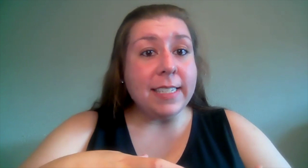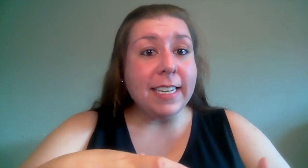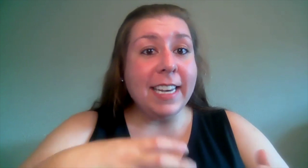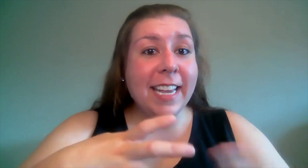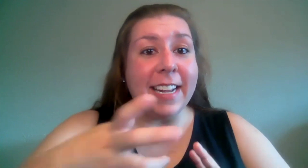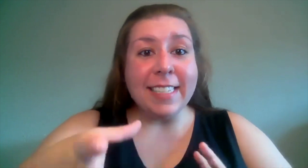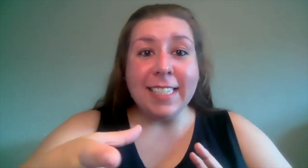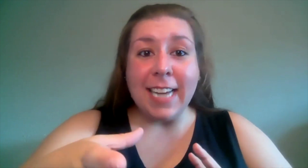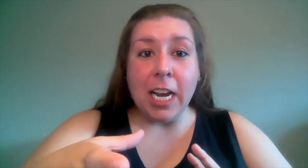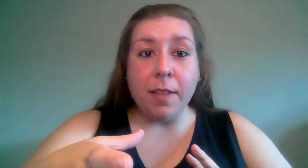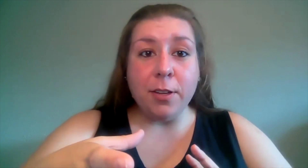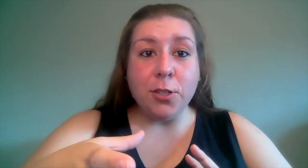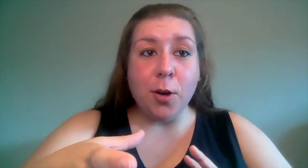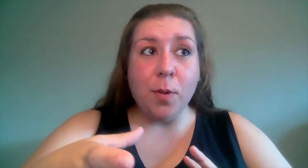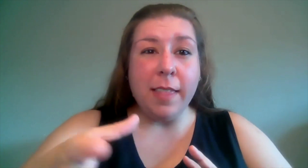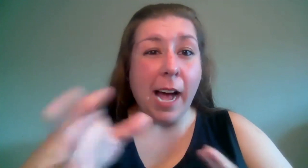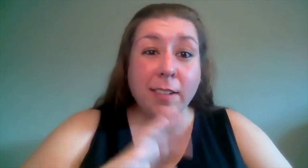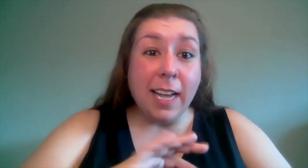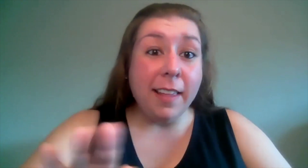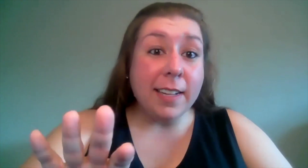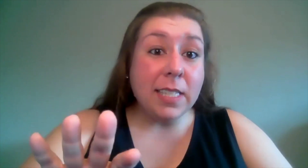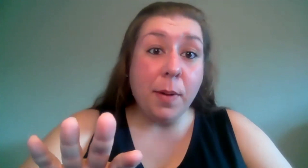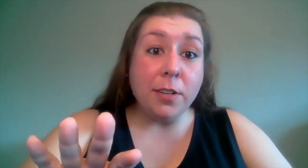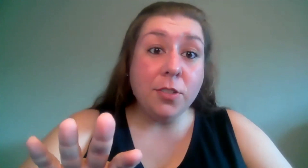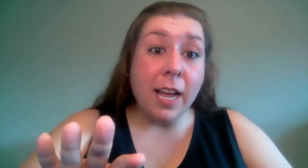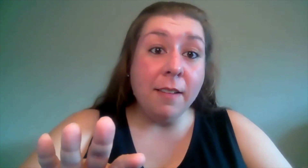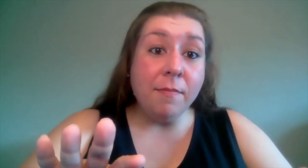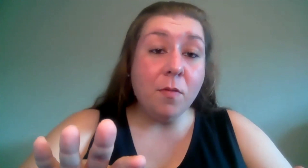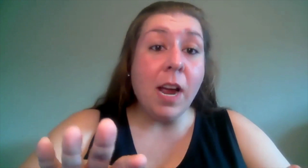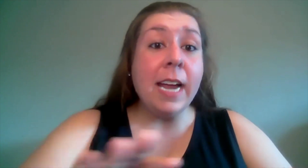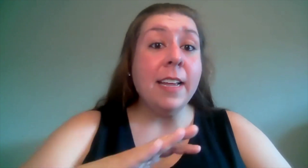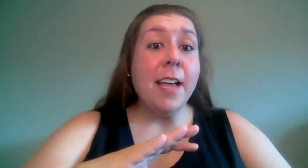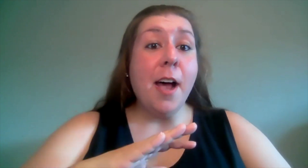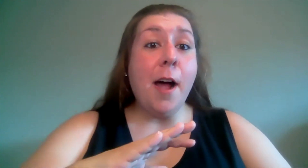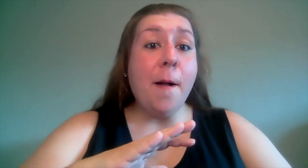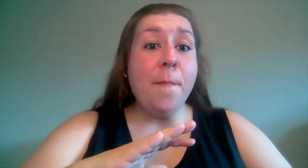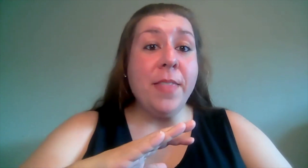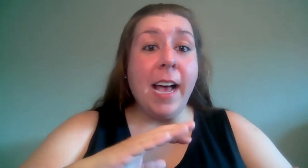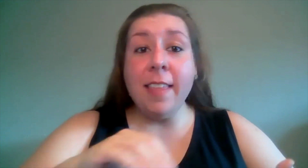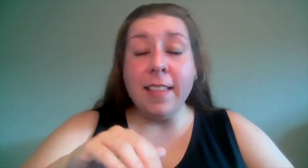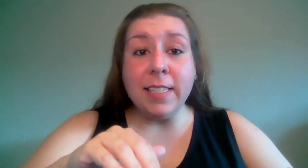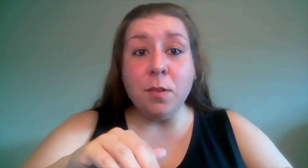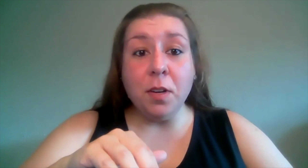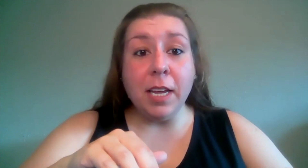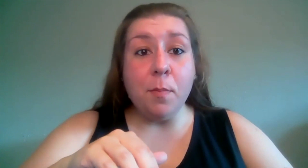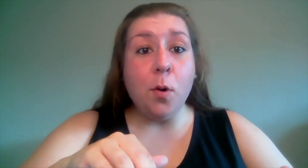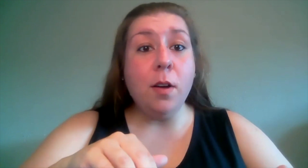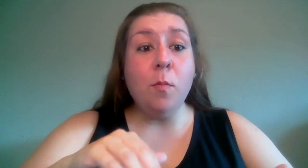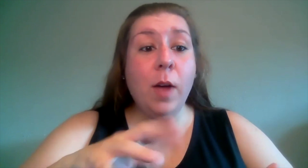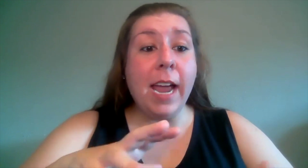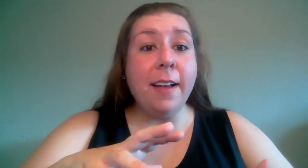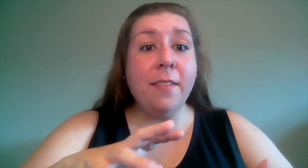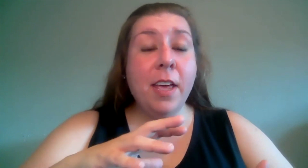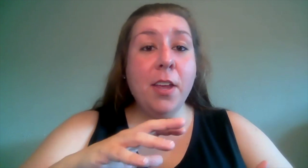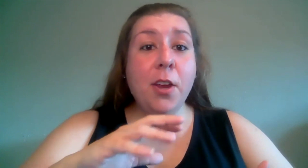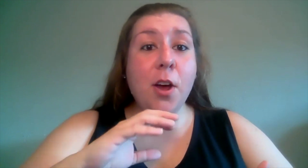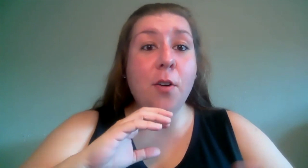to get us excited about the show without telling us the punchline right um that i think that's a really important way of you know